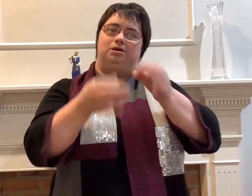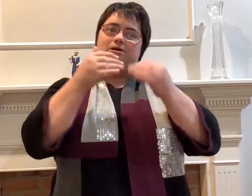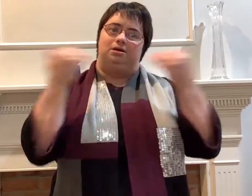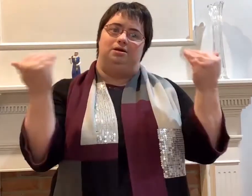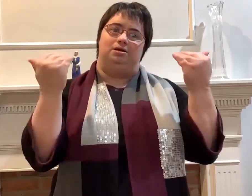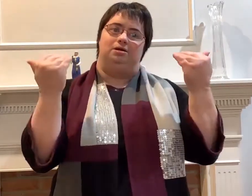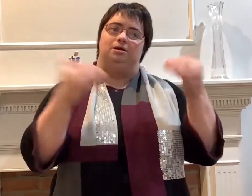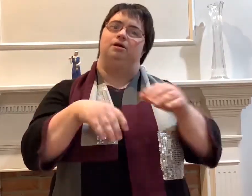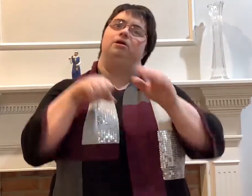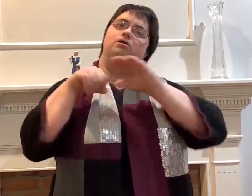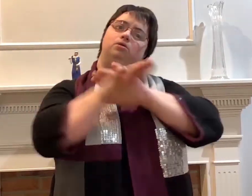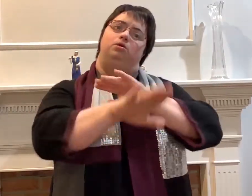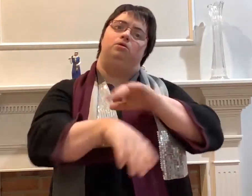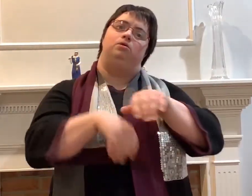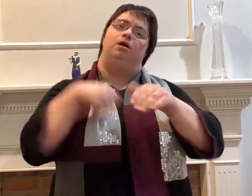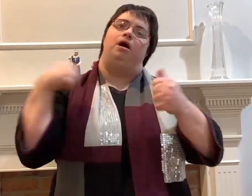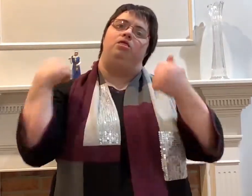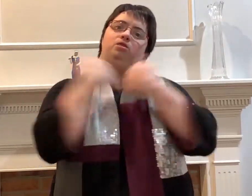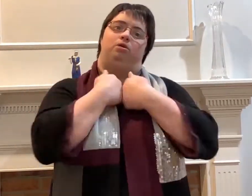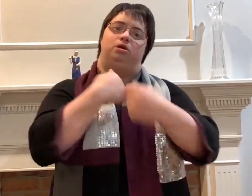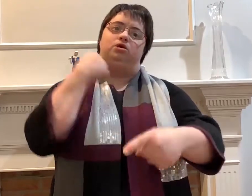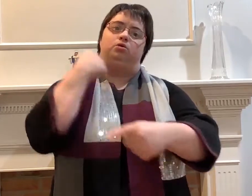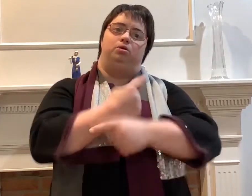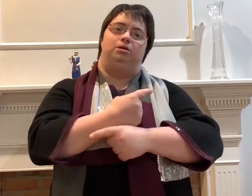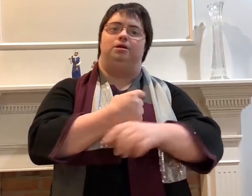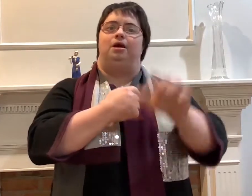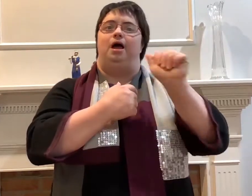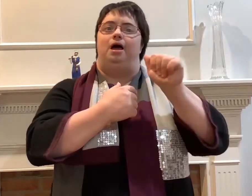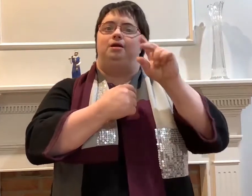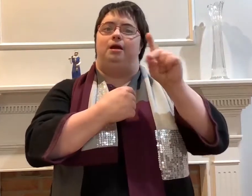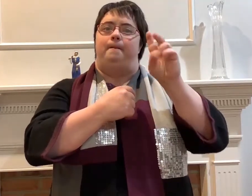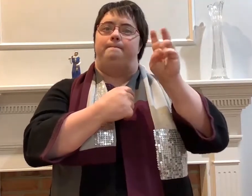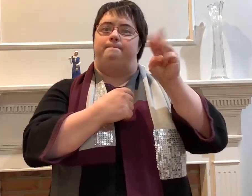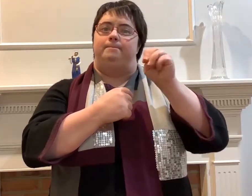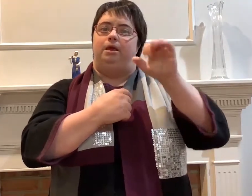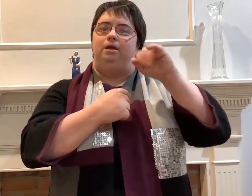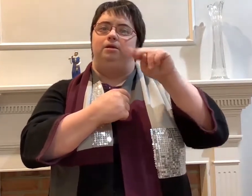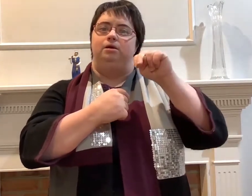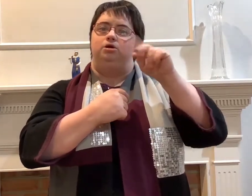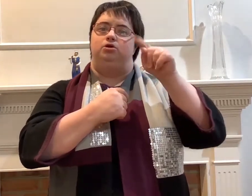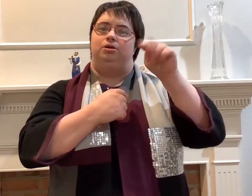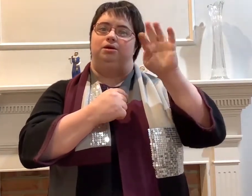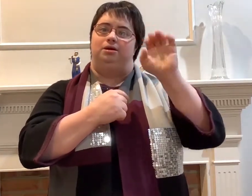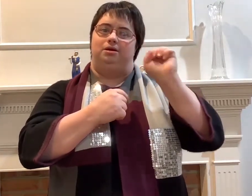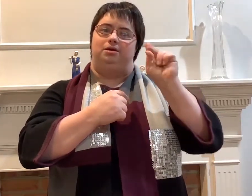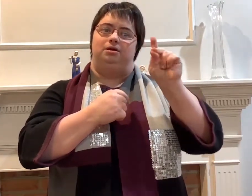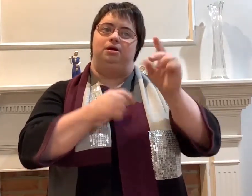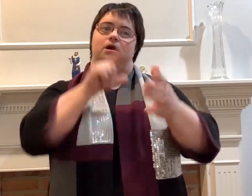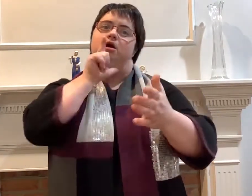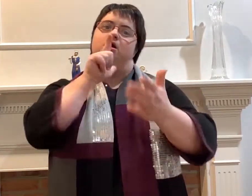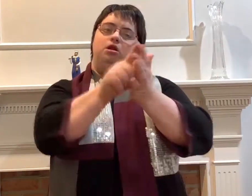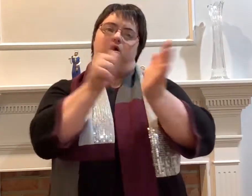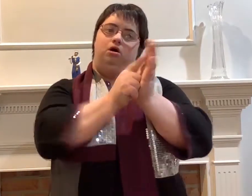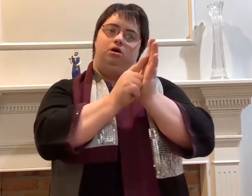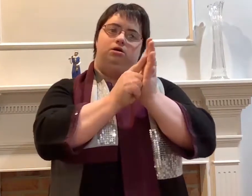Invisible anger, I'm not sure that there. OK, stay here, five, seven, dot.